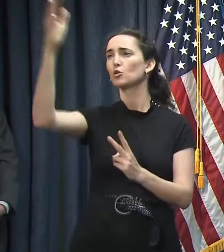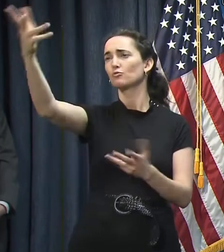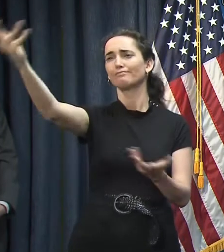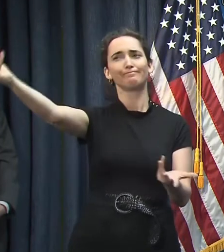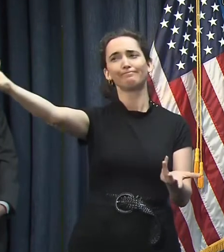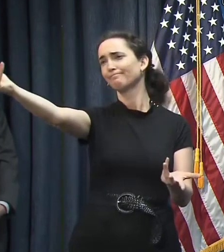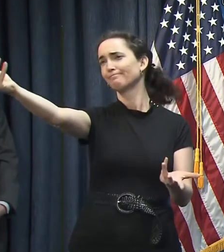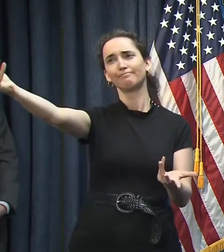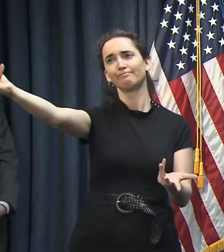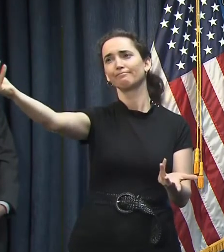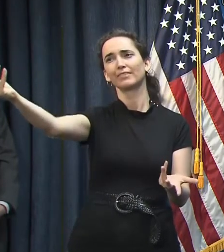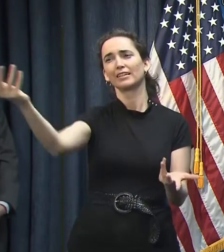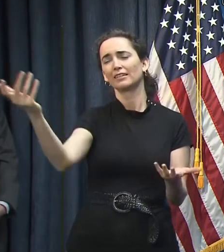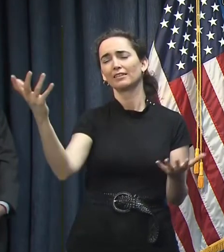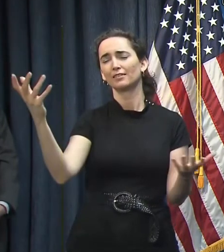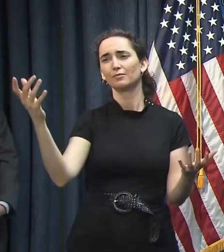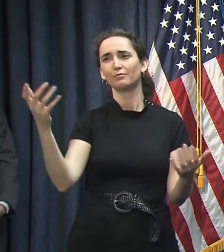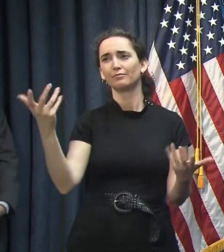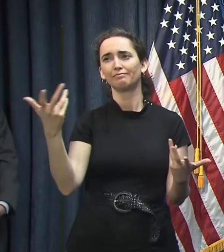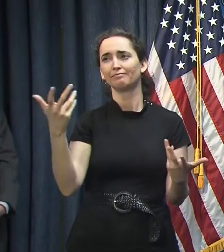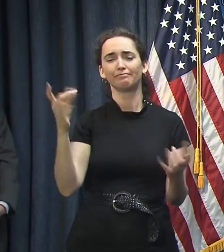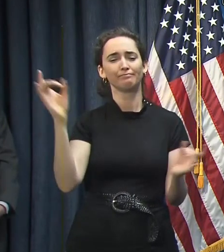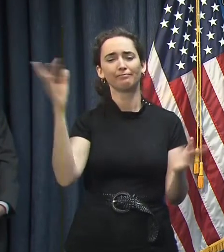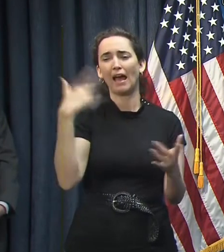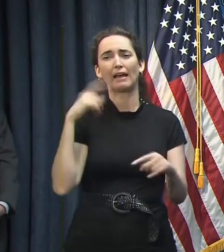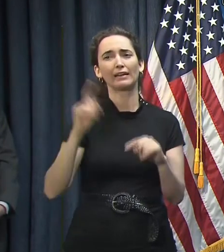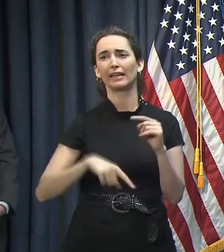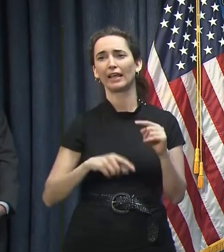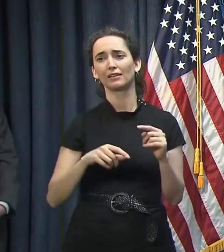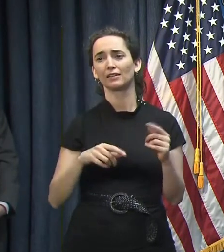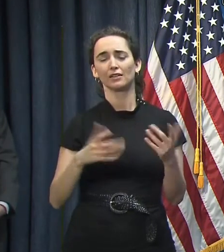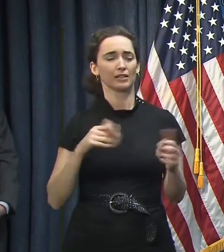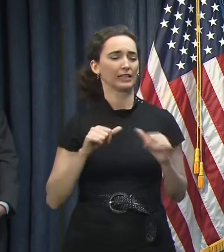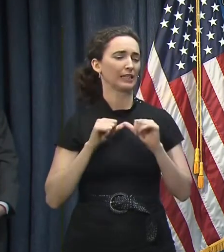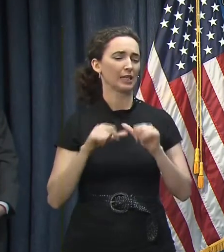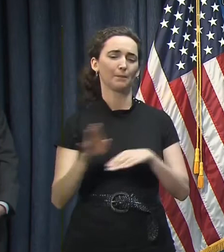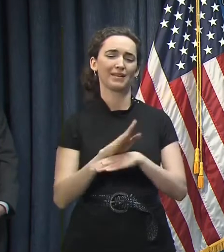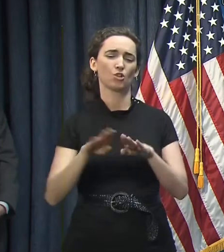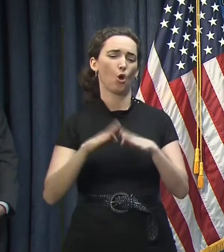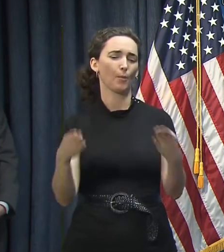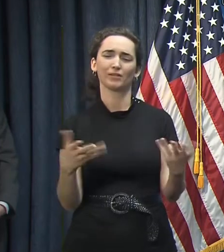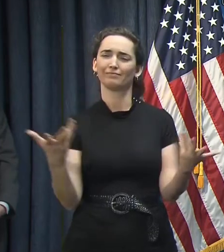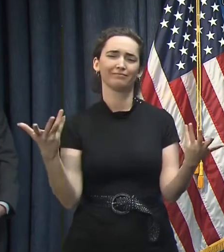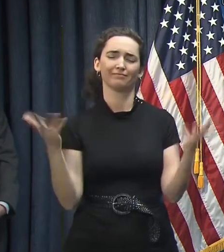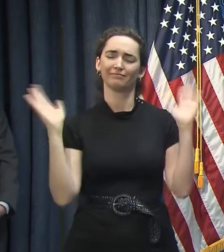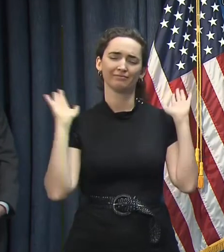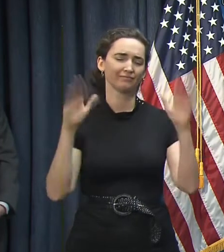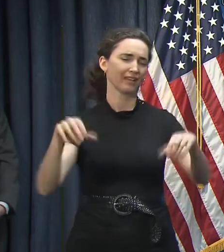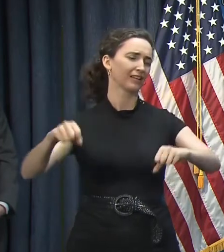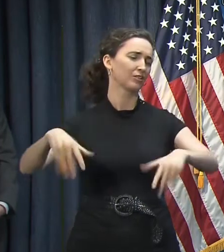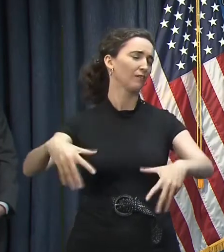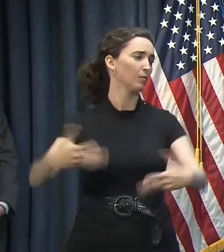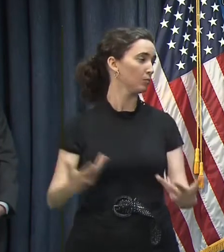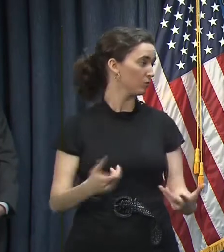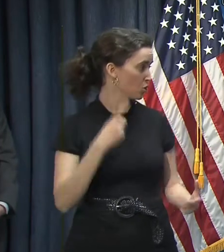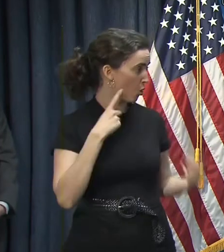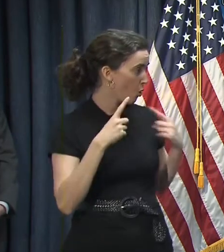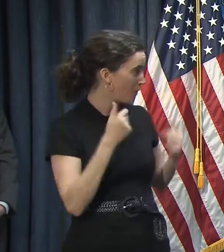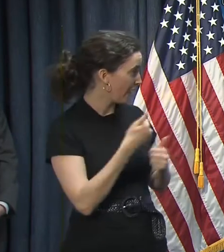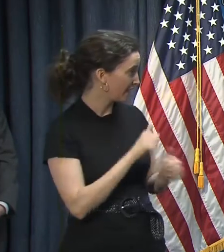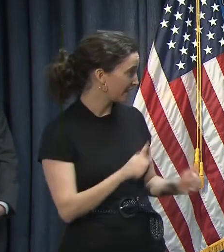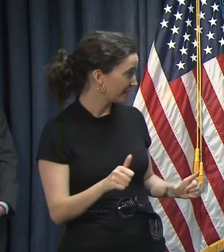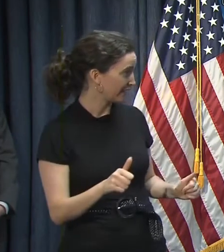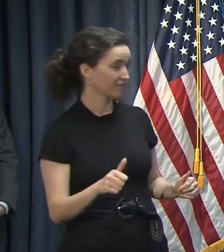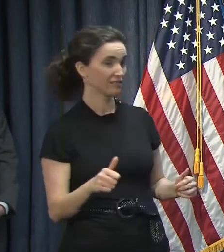so bleak that I just can't hang, I know it's no point in getting my business up and going again. Have you heard from them?